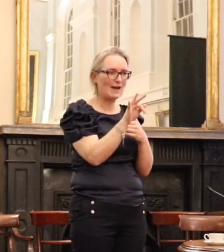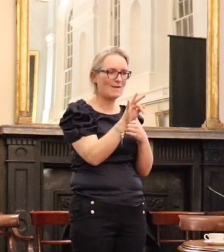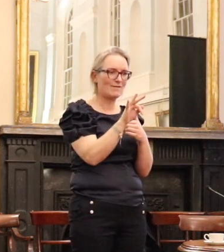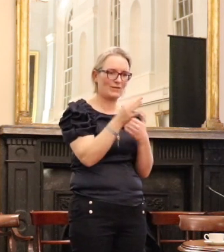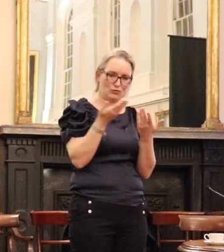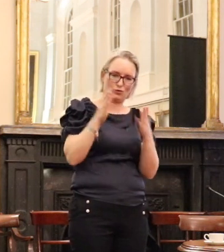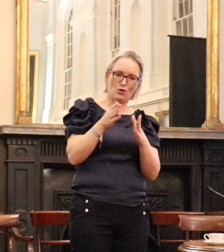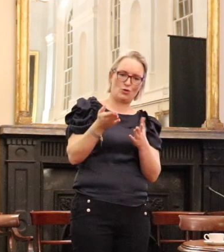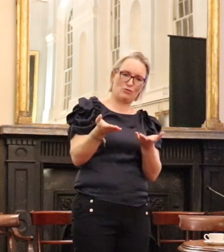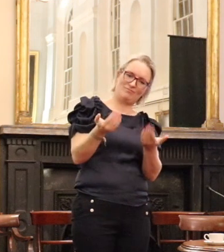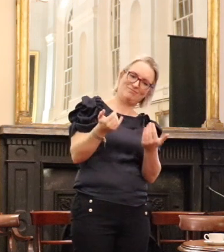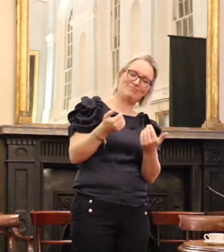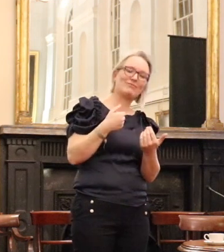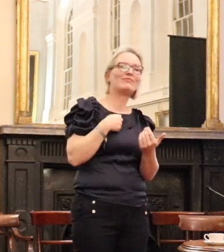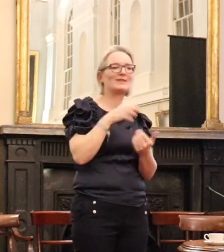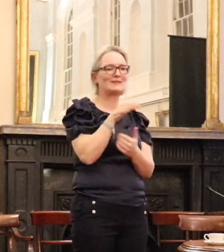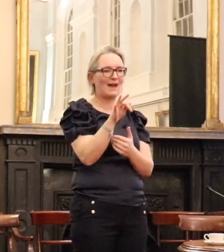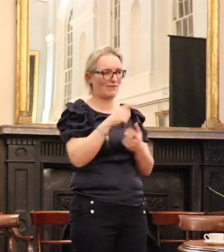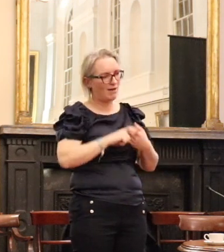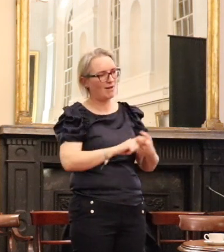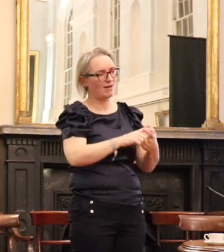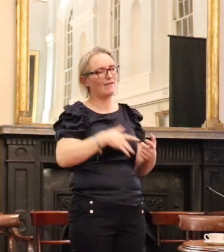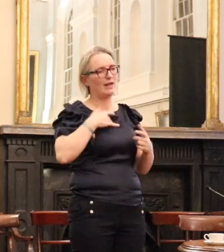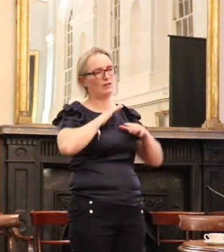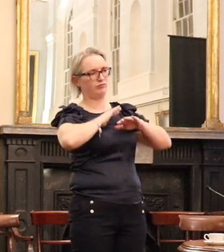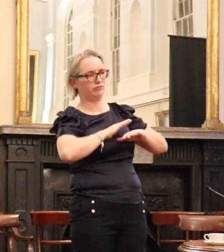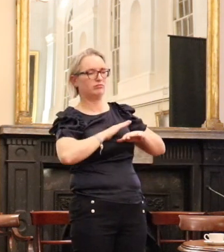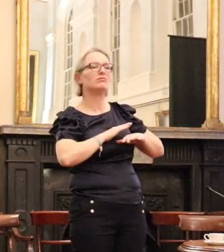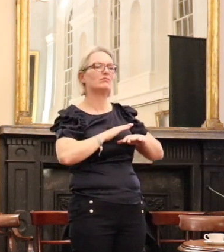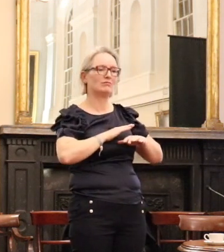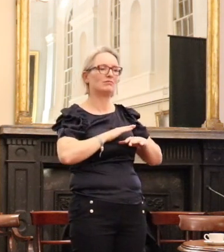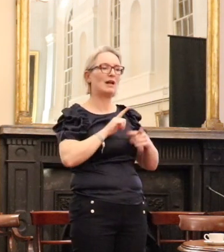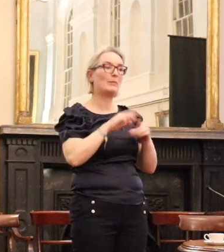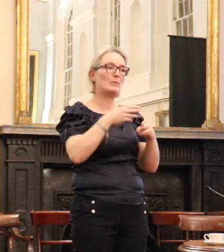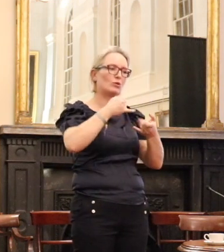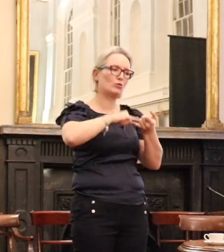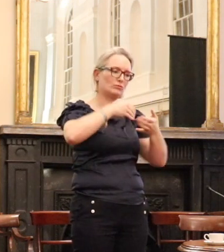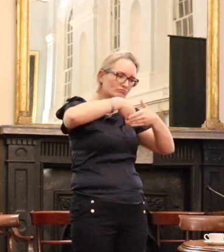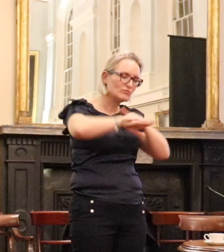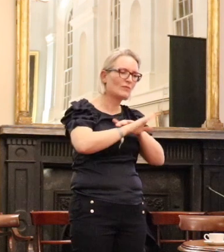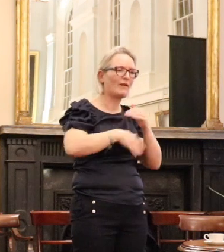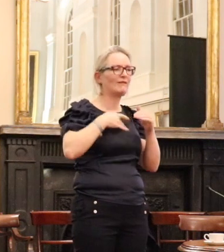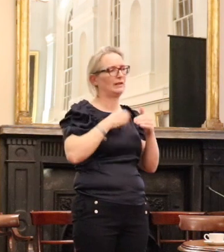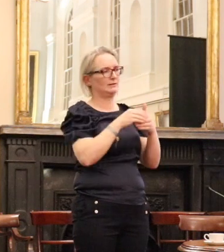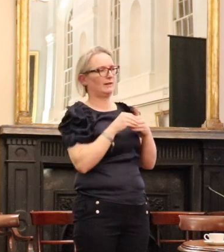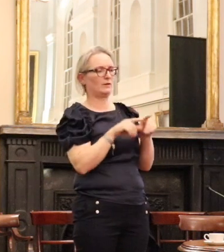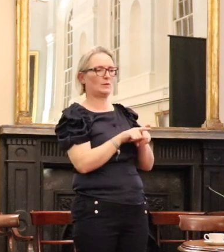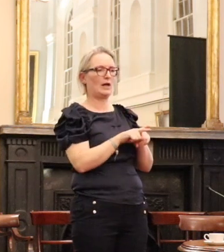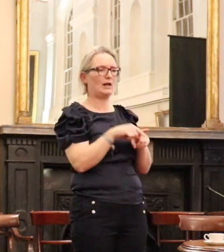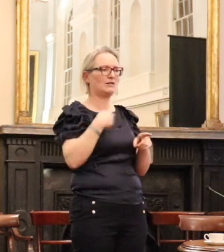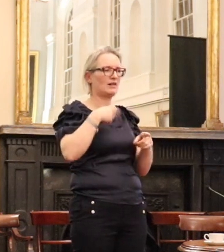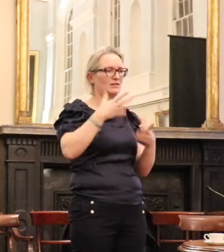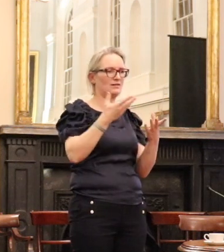that the organisation is there to stay and it gives a sense of security to the people who are coming to use your service that you are